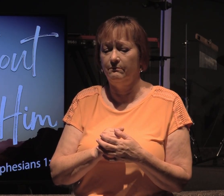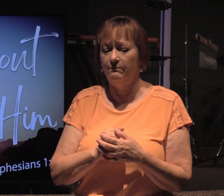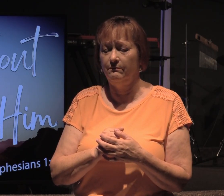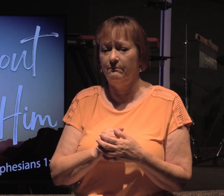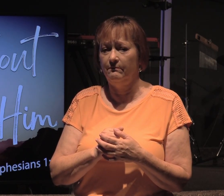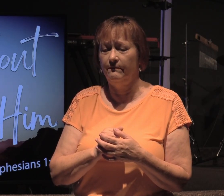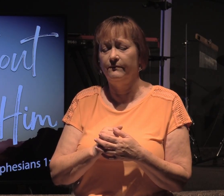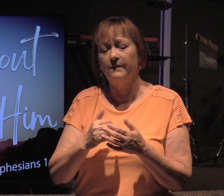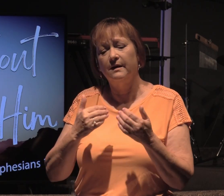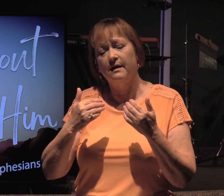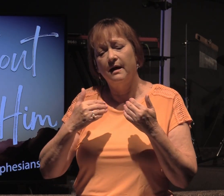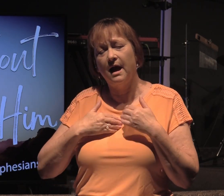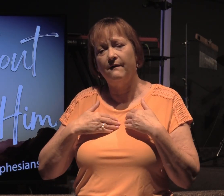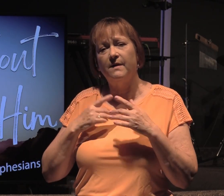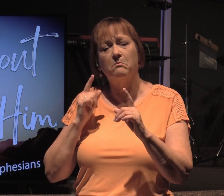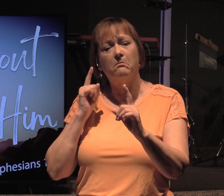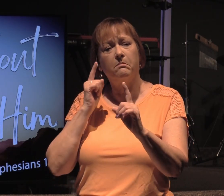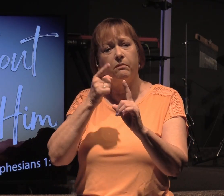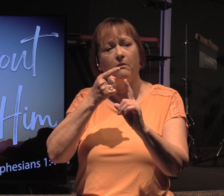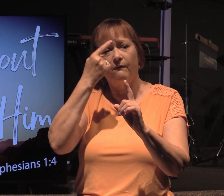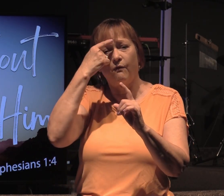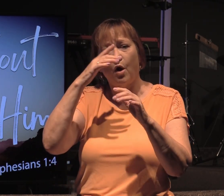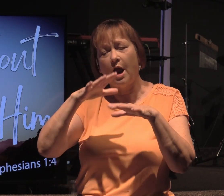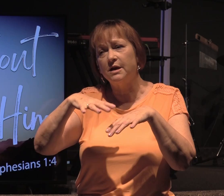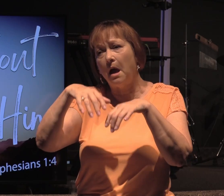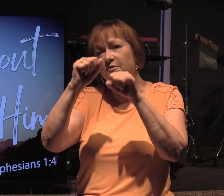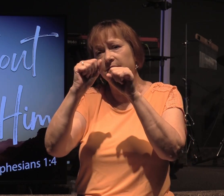having predestined us to adoption